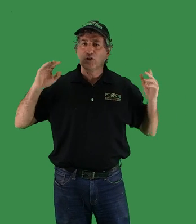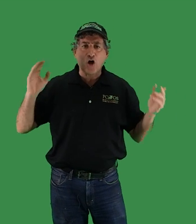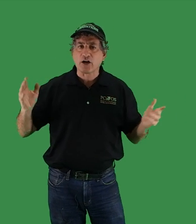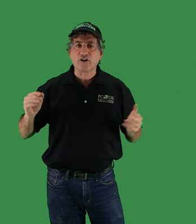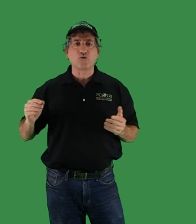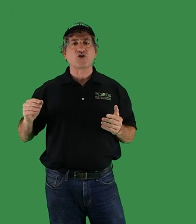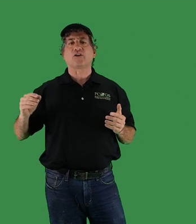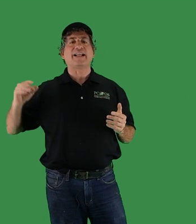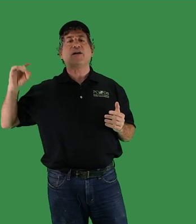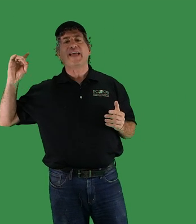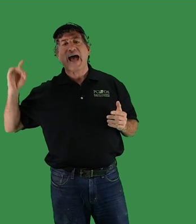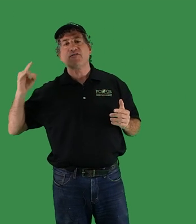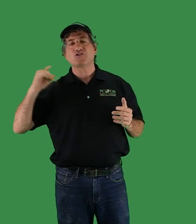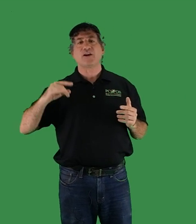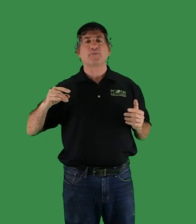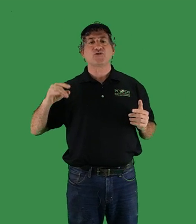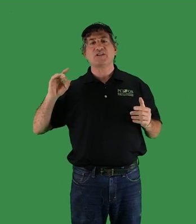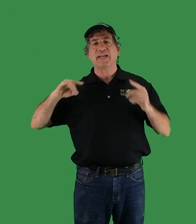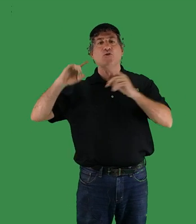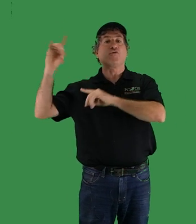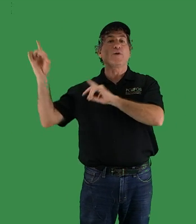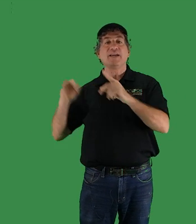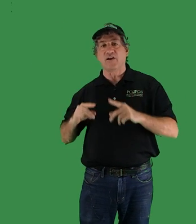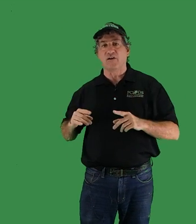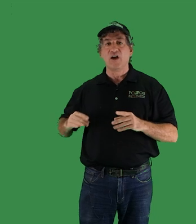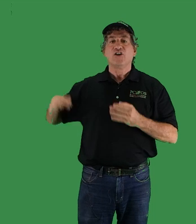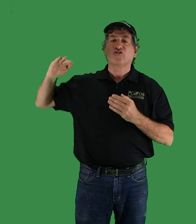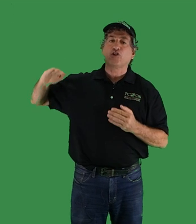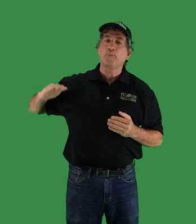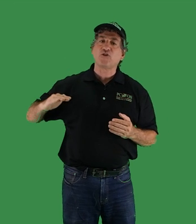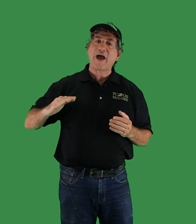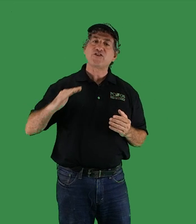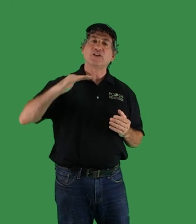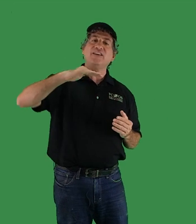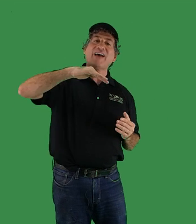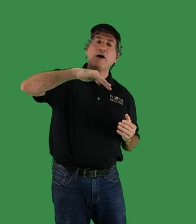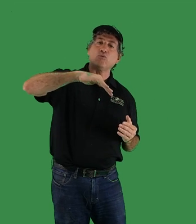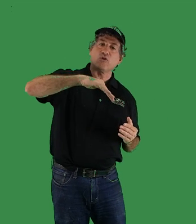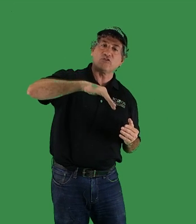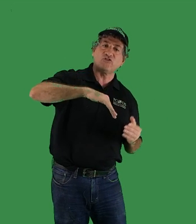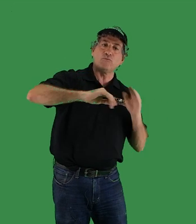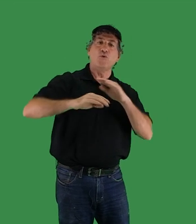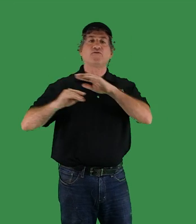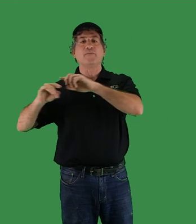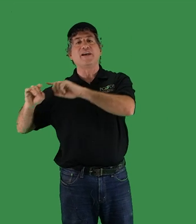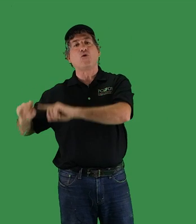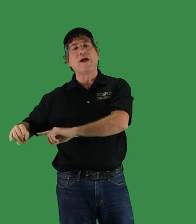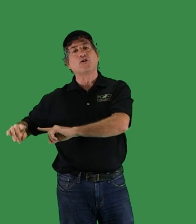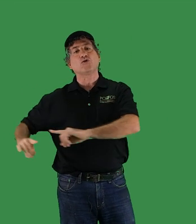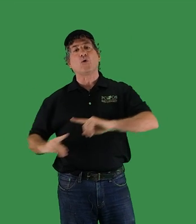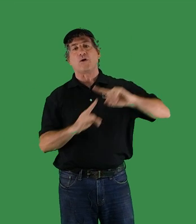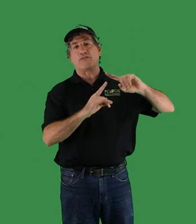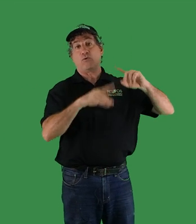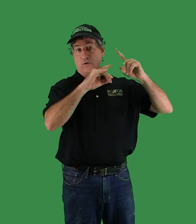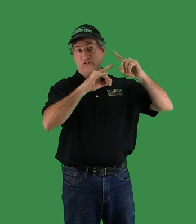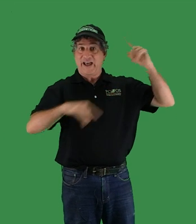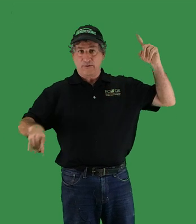long ago charted how the average temperature taken over a year sloped gradually downwards as you moved from the equator north or south.